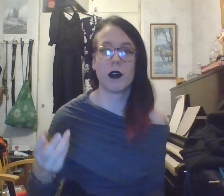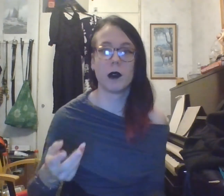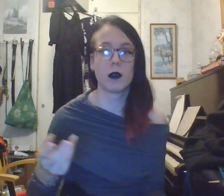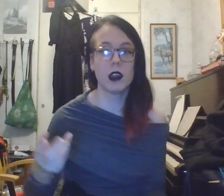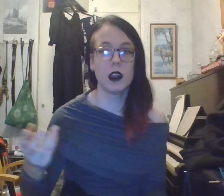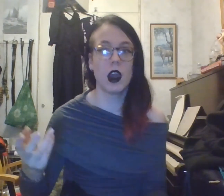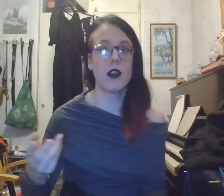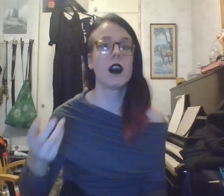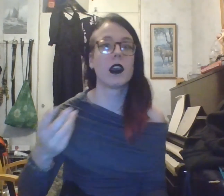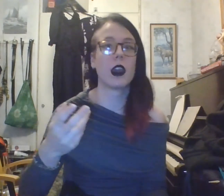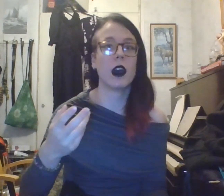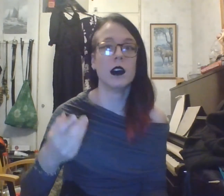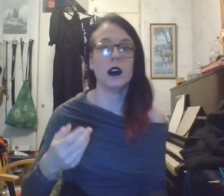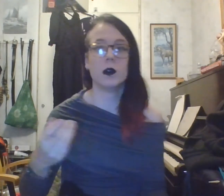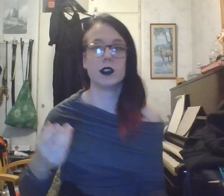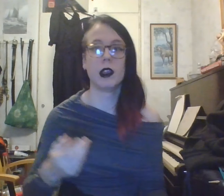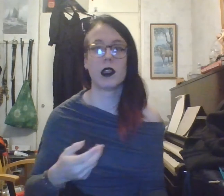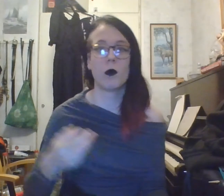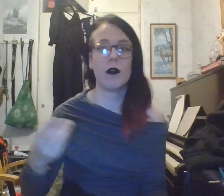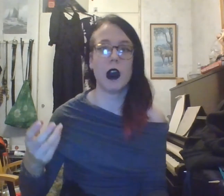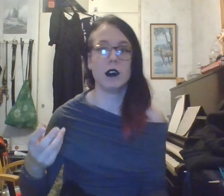Greek Amarchia, which means without rulers.